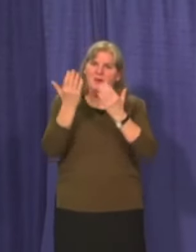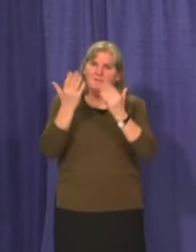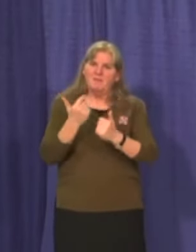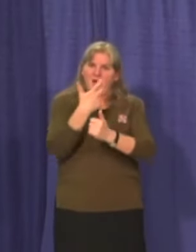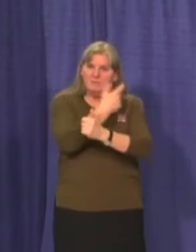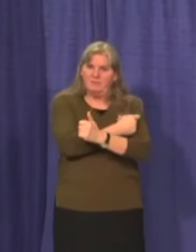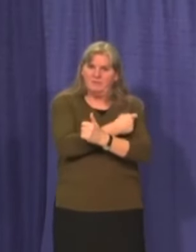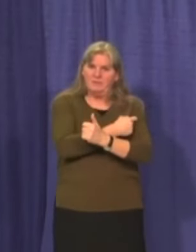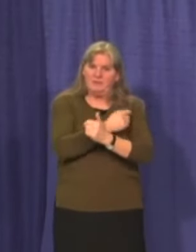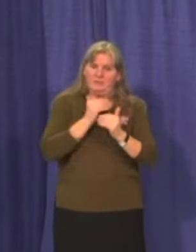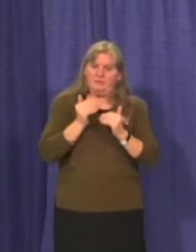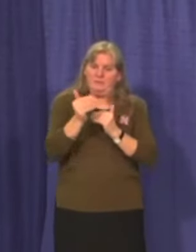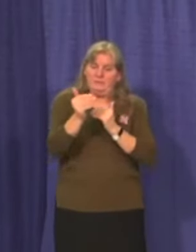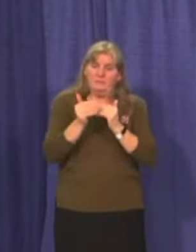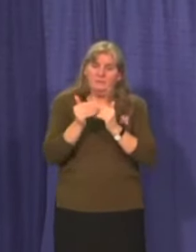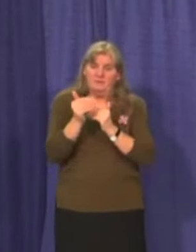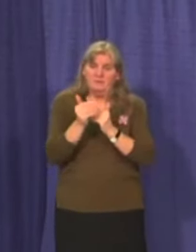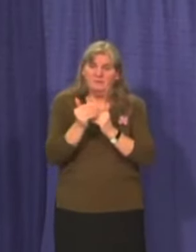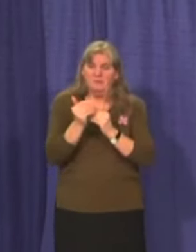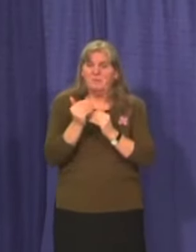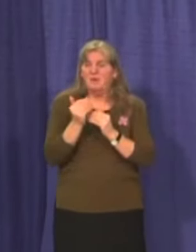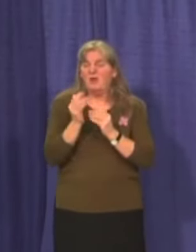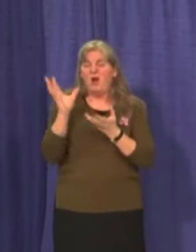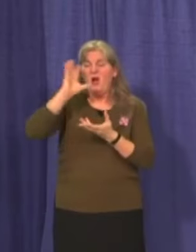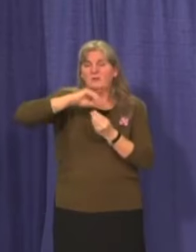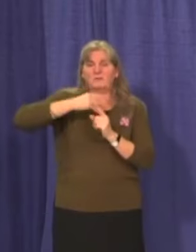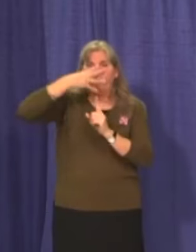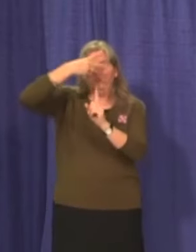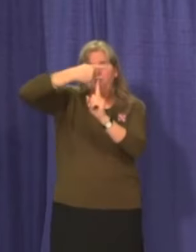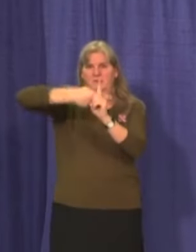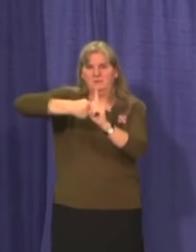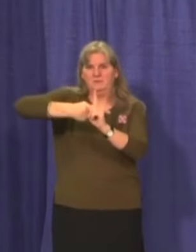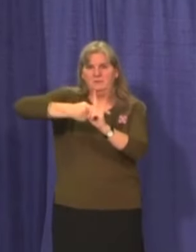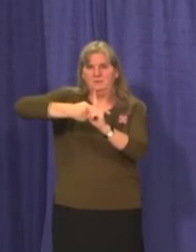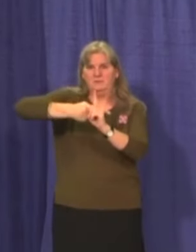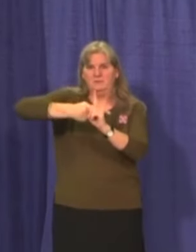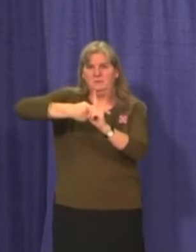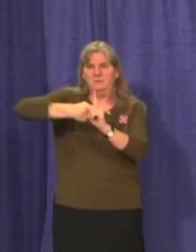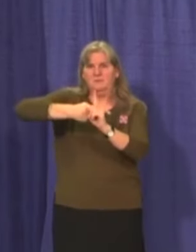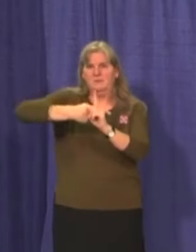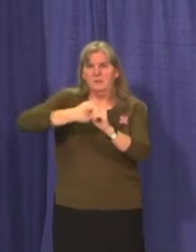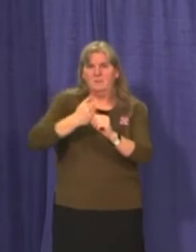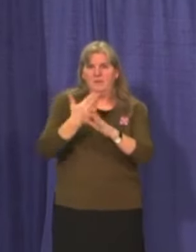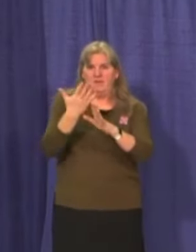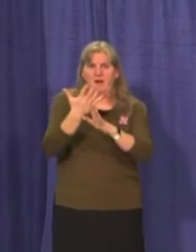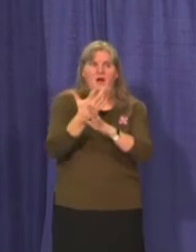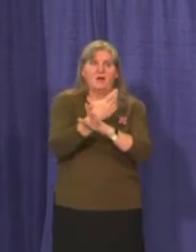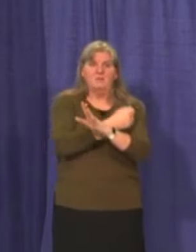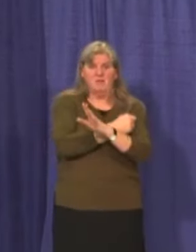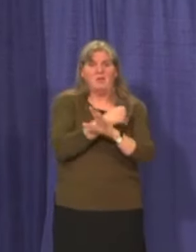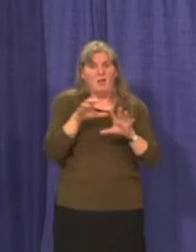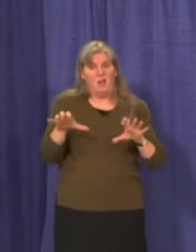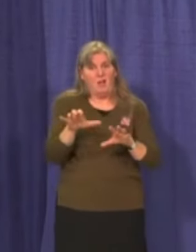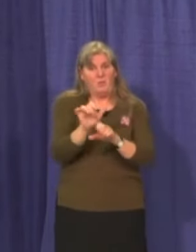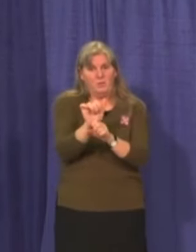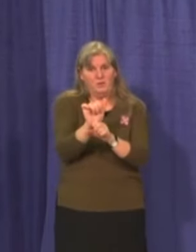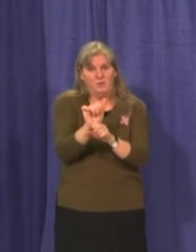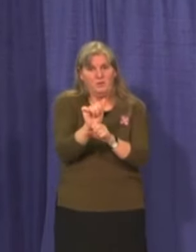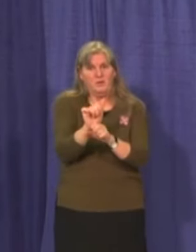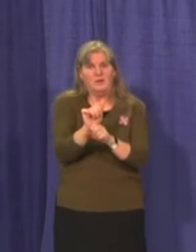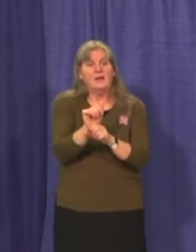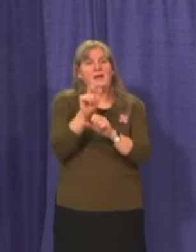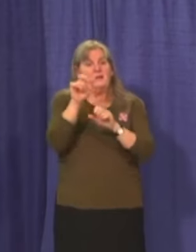over, uh, basically a four-month period of time. So that's, um, that's pretty intense. We need our staff